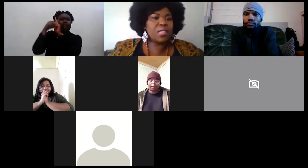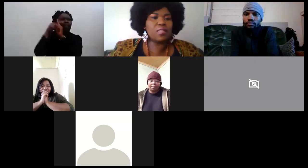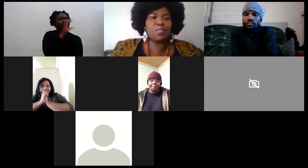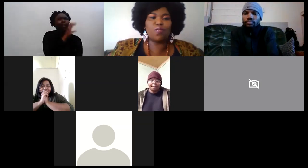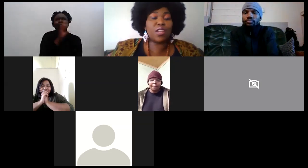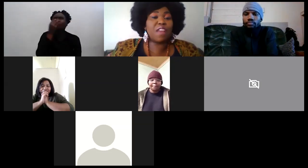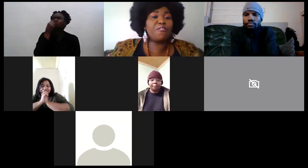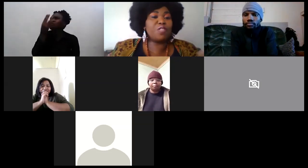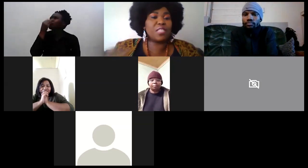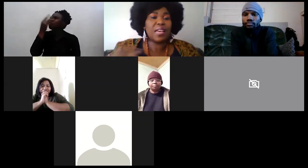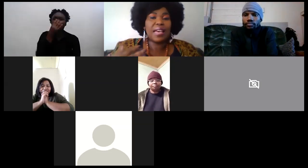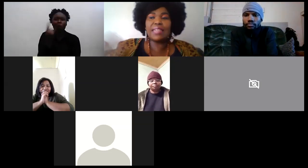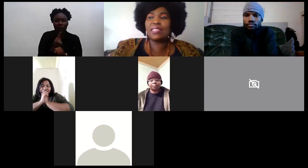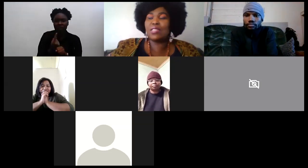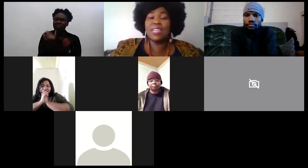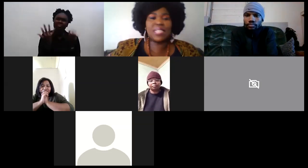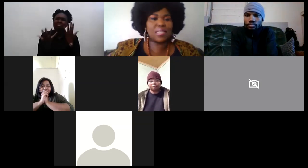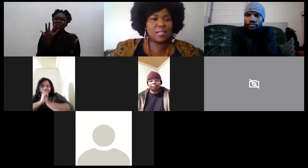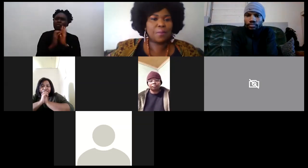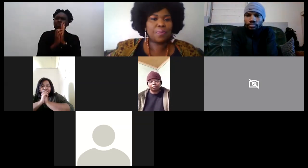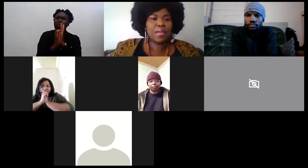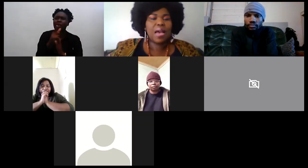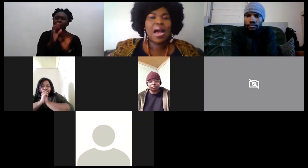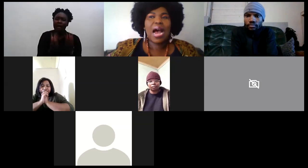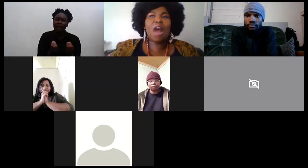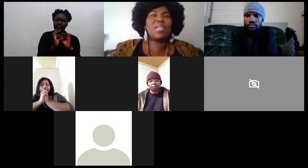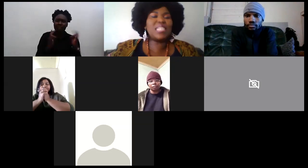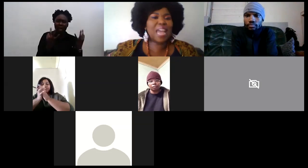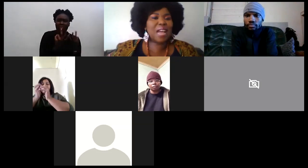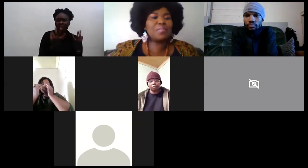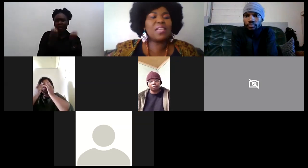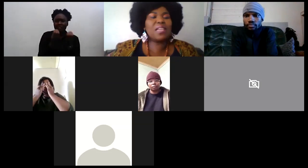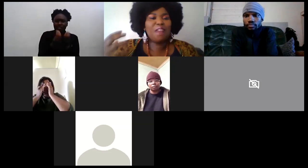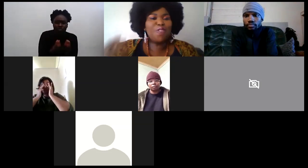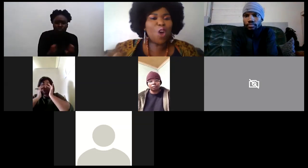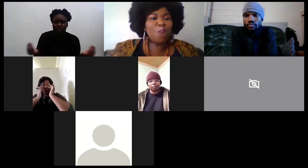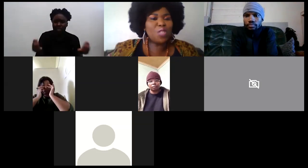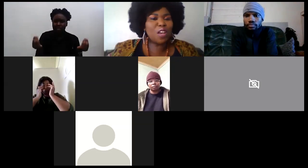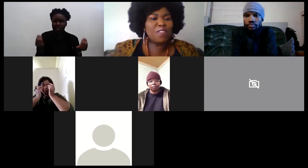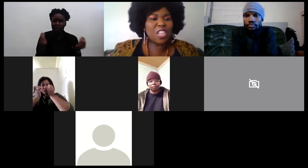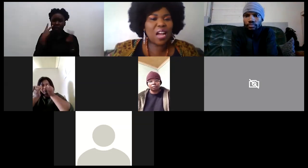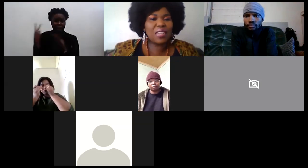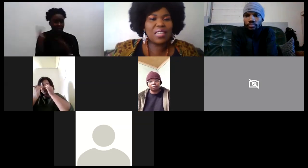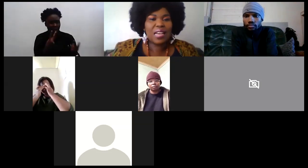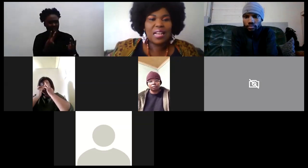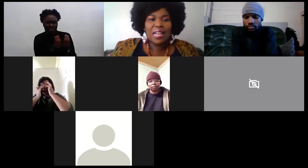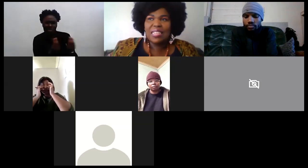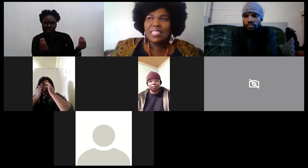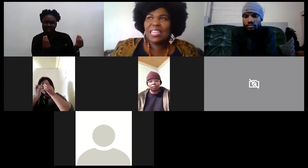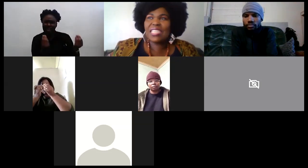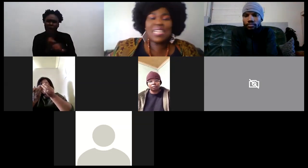own kids you've got your nephews and nieces how many times have you observed a child